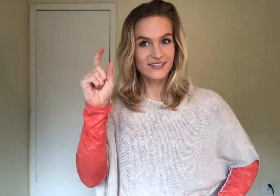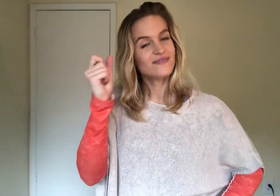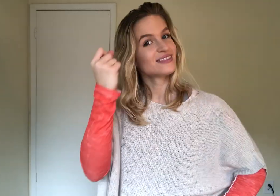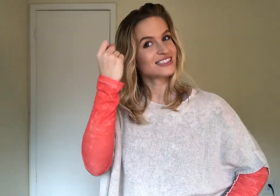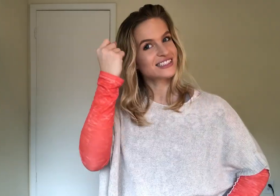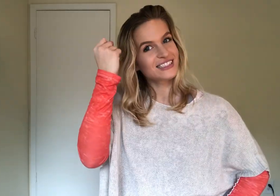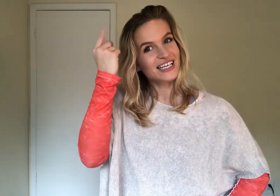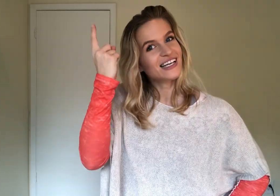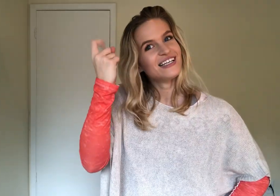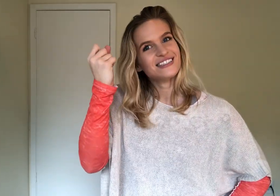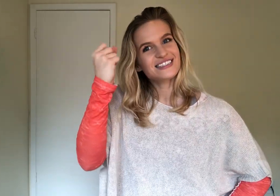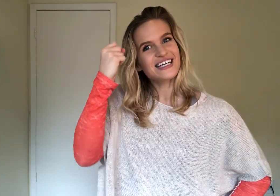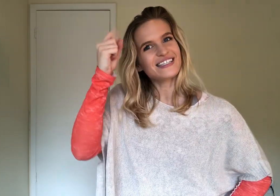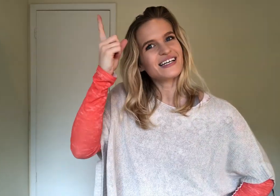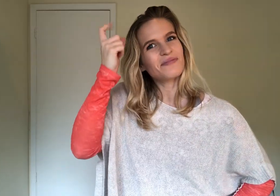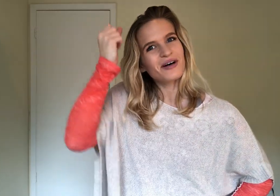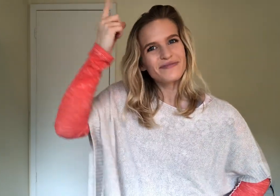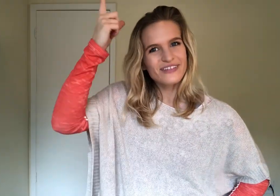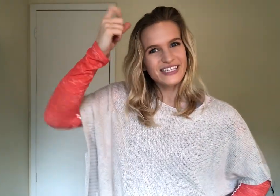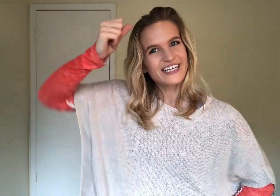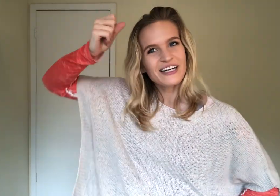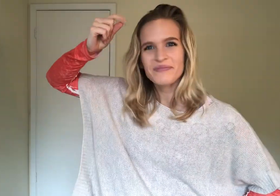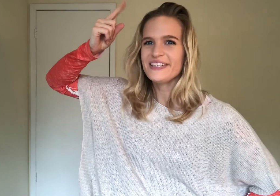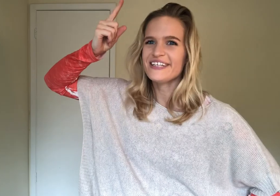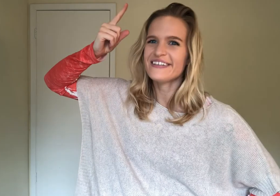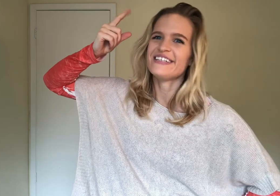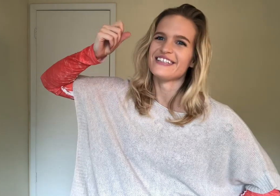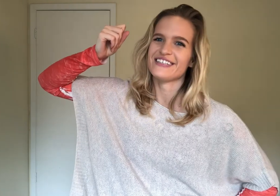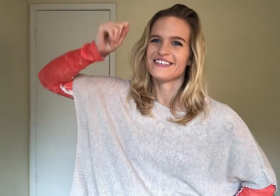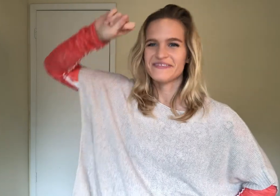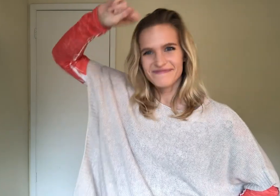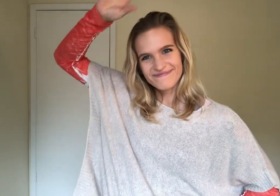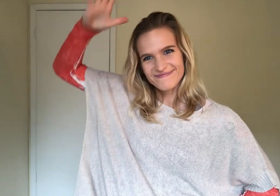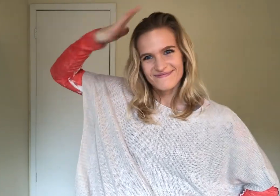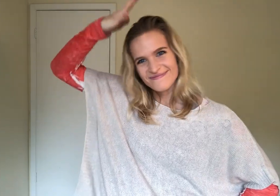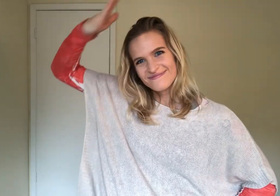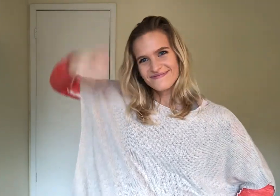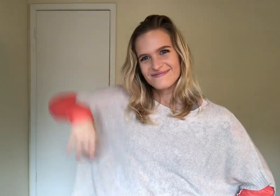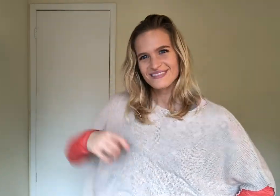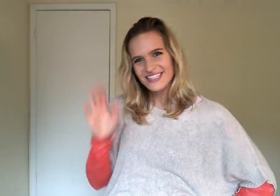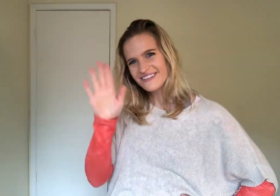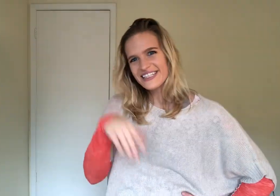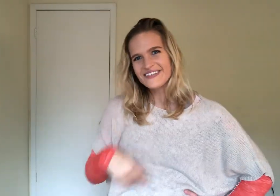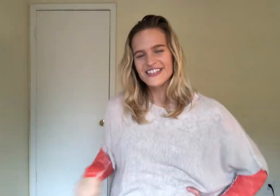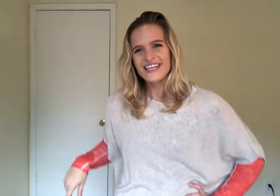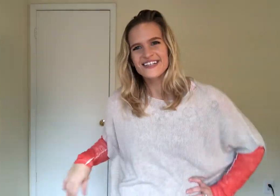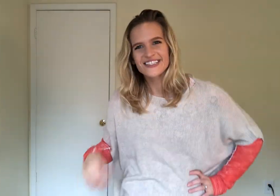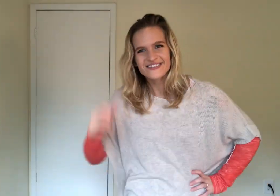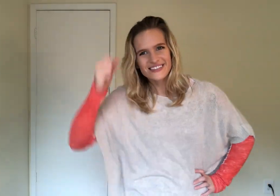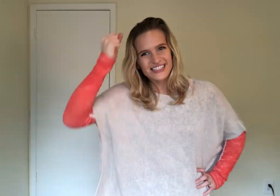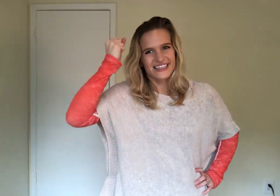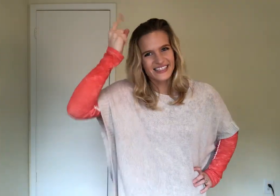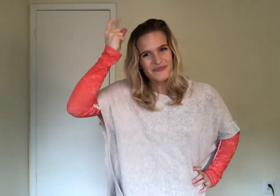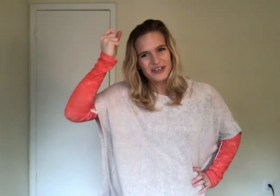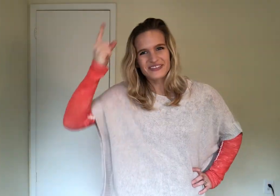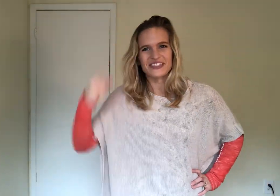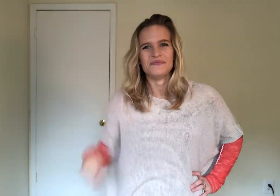Which is just like, it's like a light bulb flicking up you know in your, you know what they do in like cartoons? Like the light bulb. So